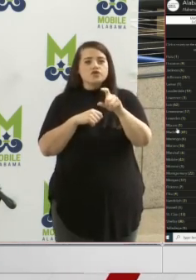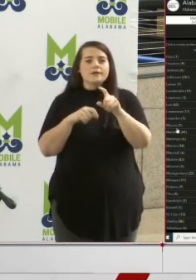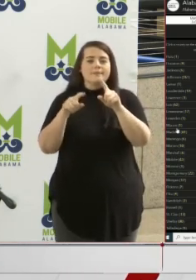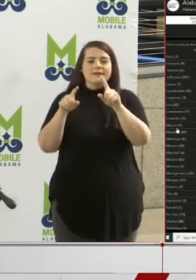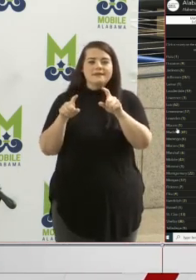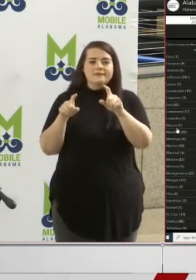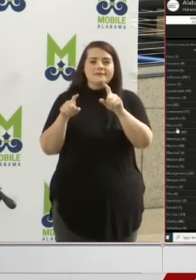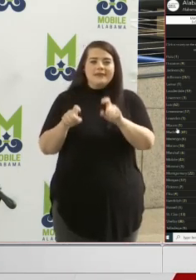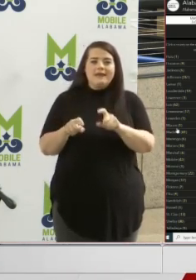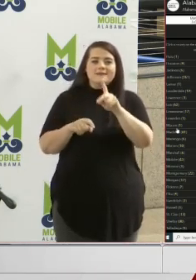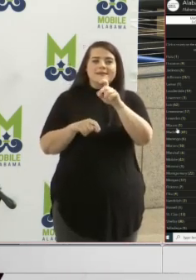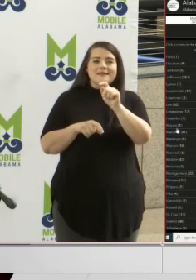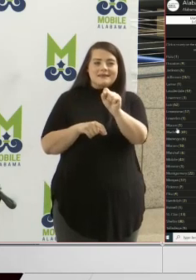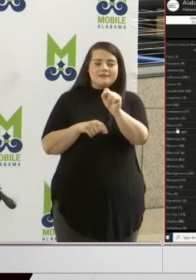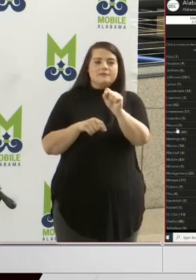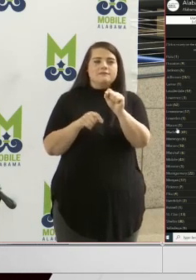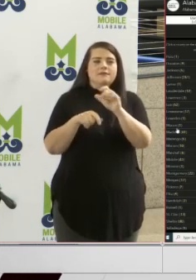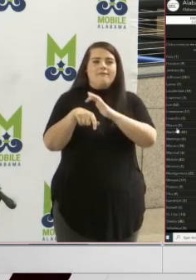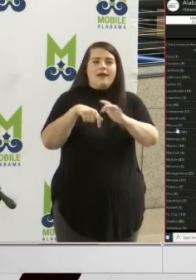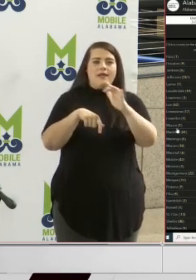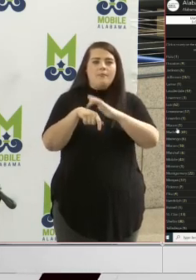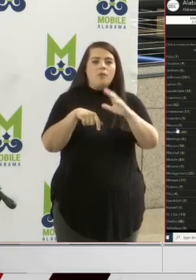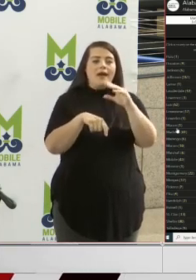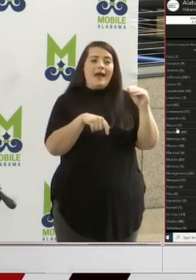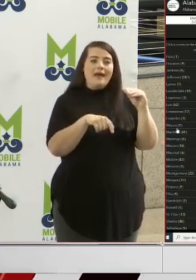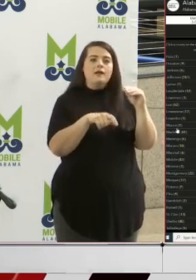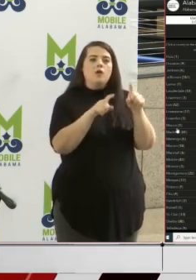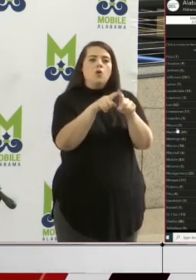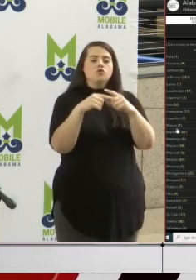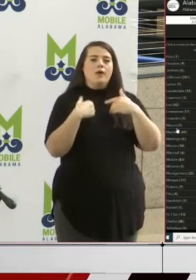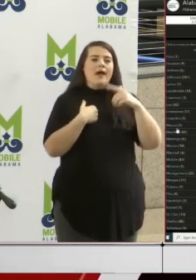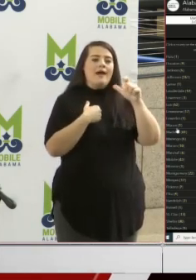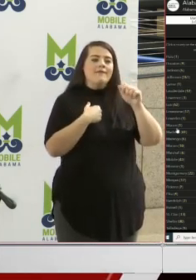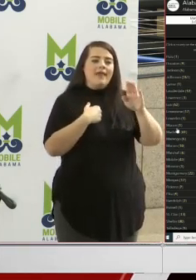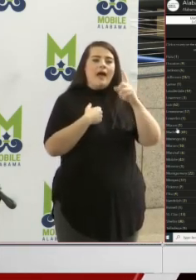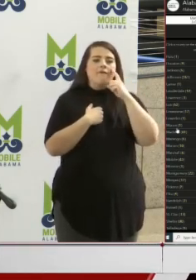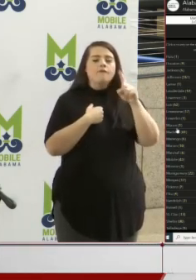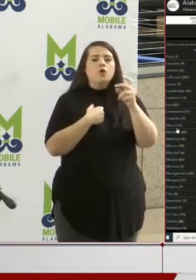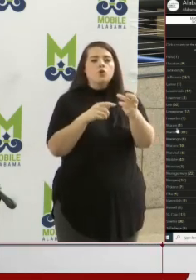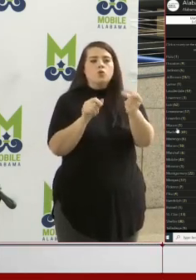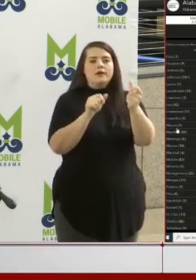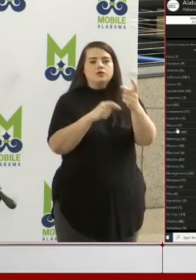test kits available and the lab availability for quick turnaround.